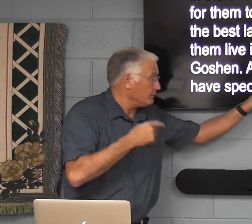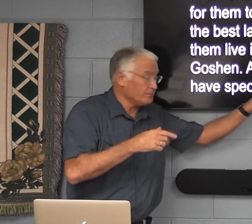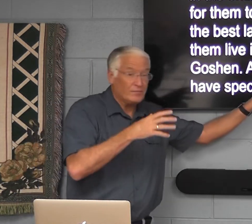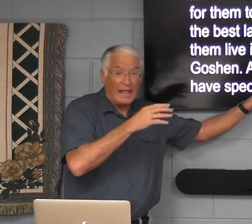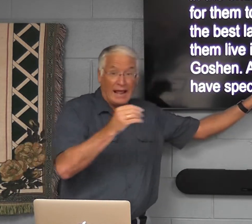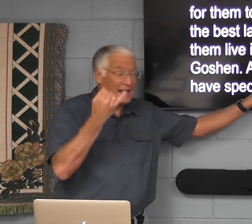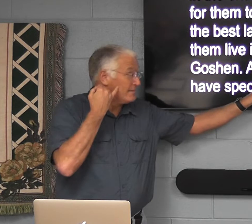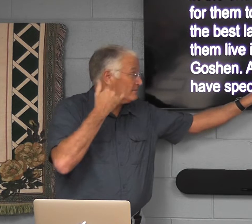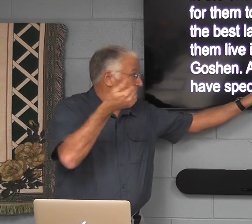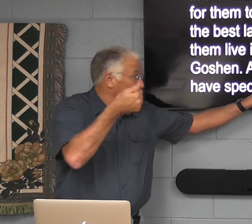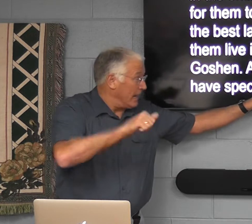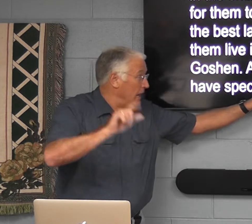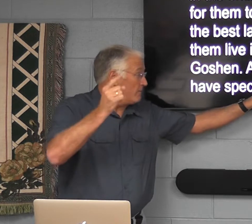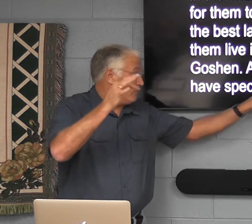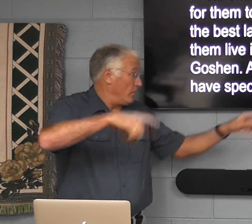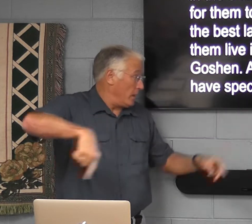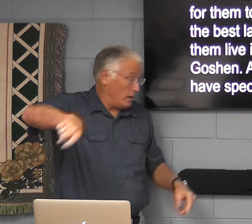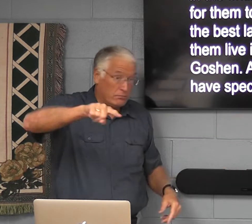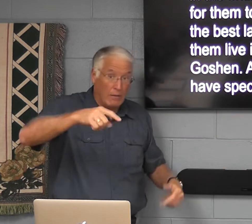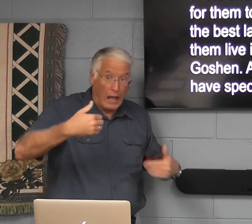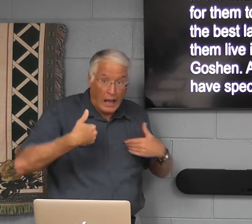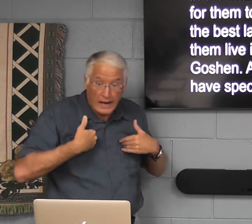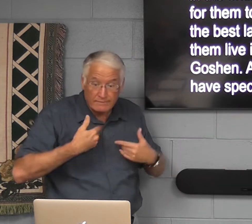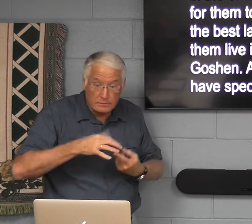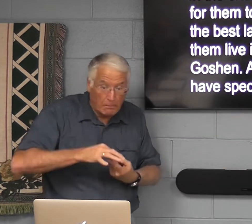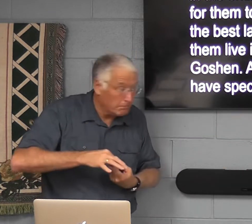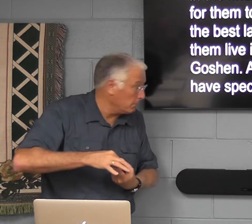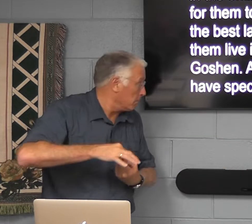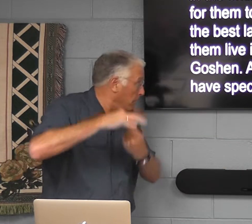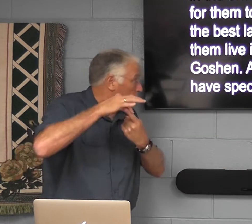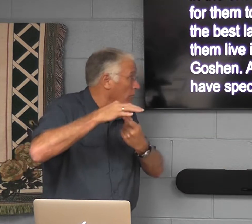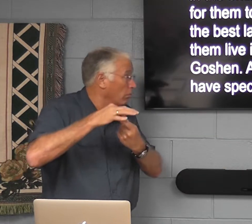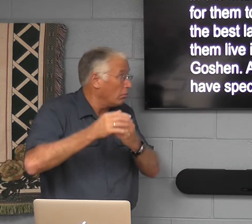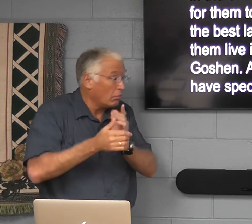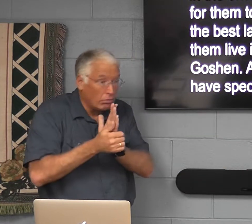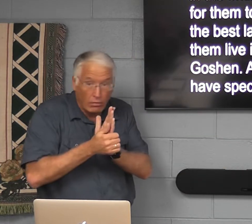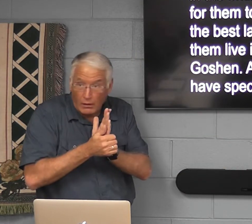So now it goes back and says if any of them have special skills